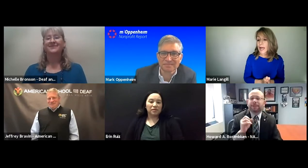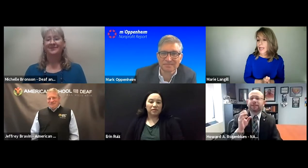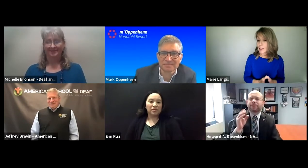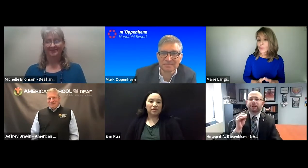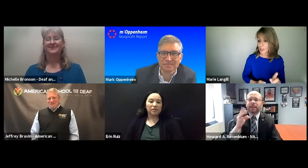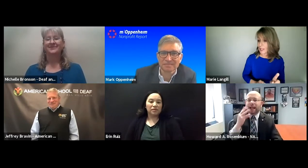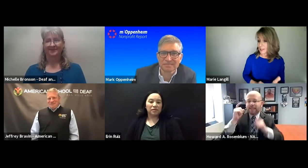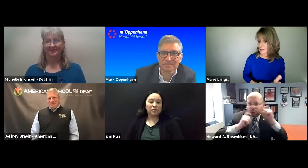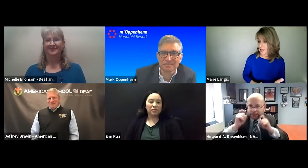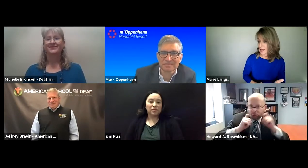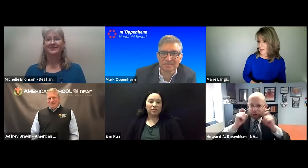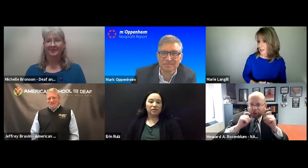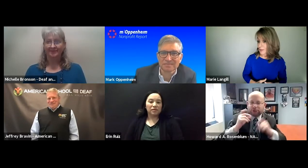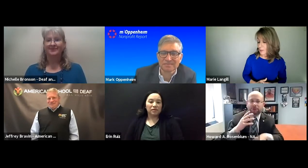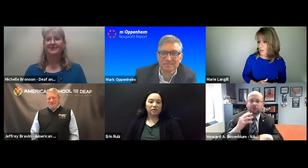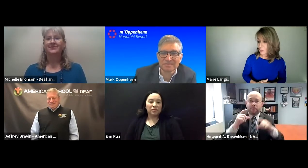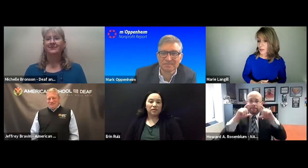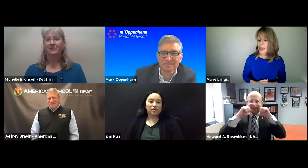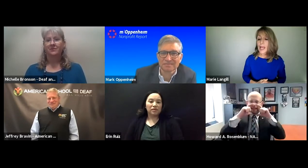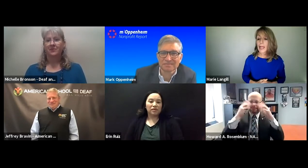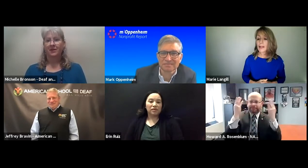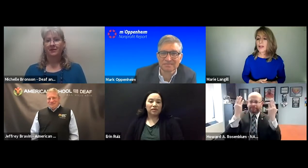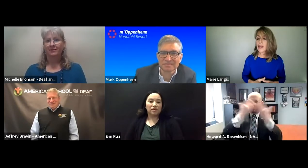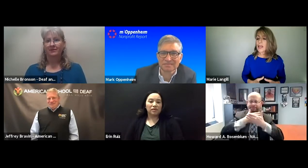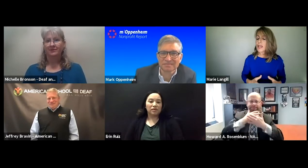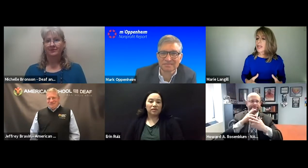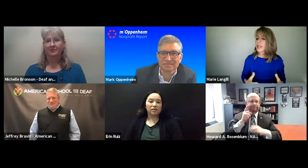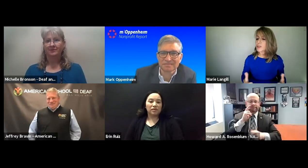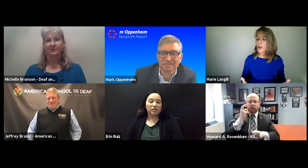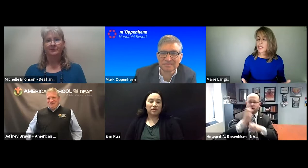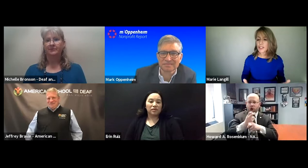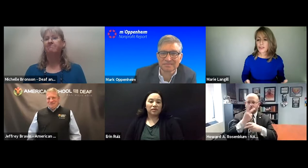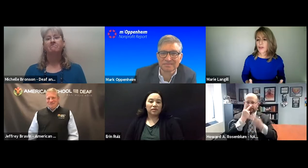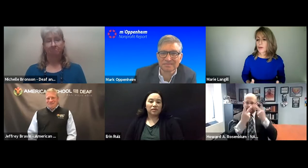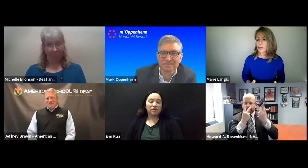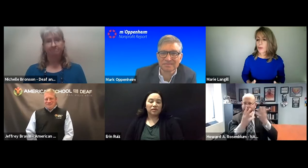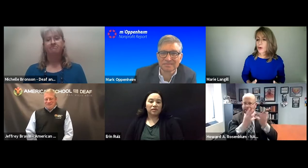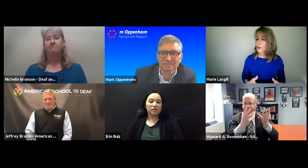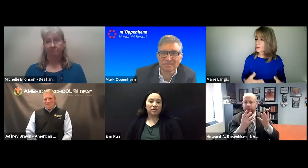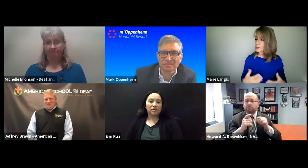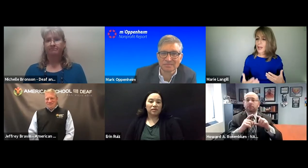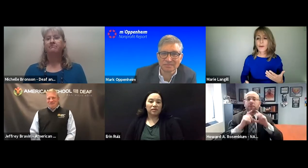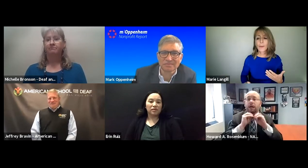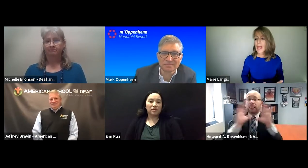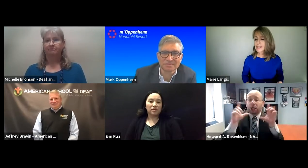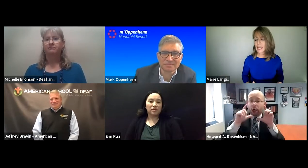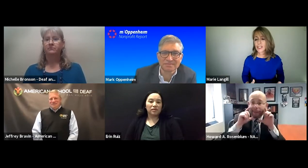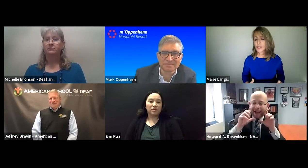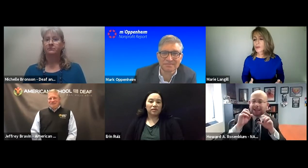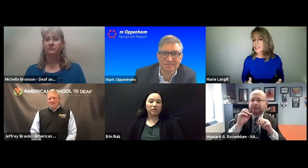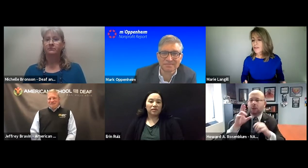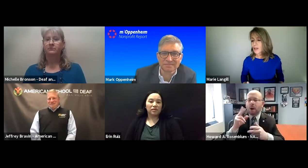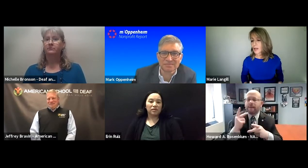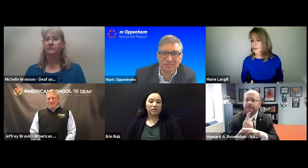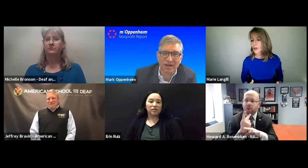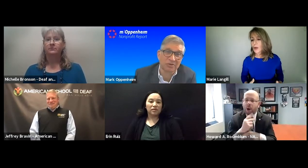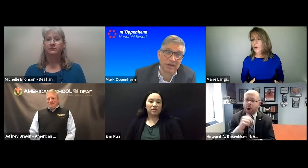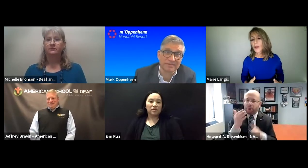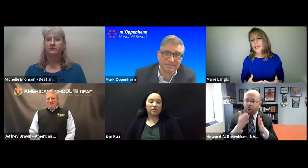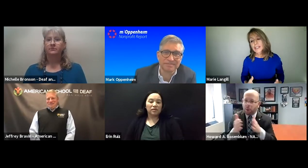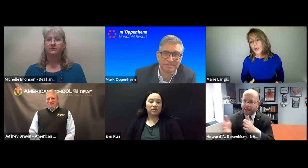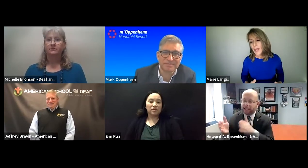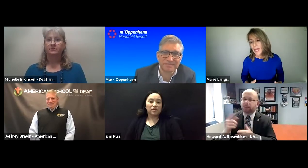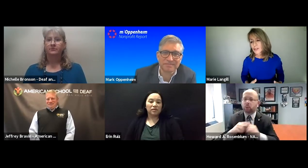do rely on lip reading as I'm saying, hearing people and expression is very important, but would you have a mask on? It's so difficult